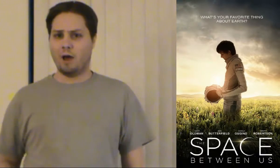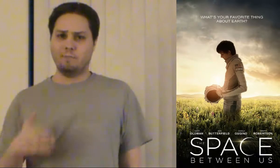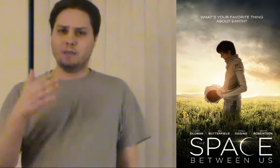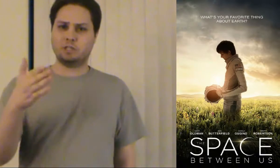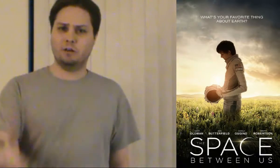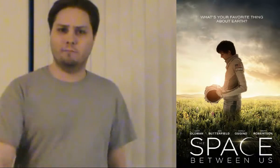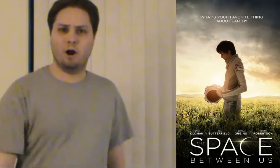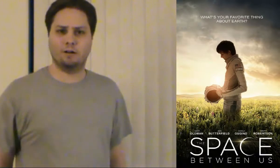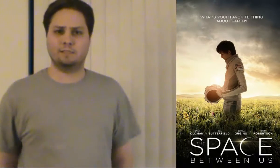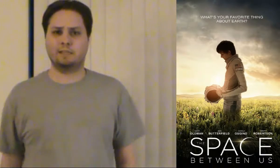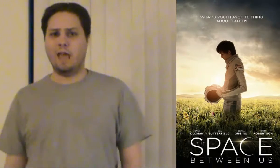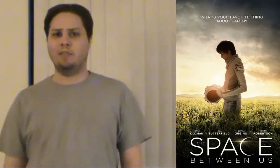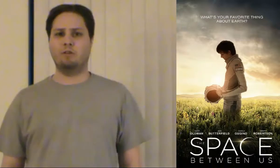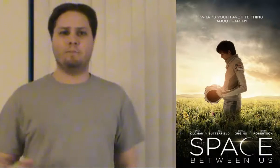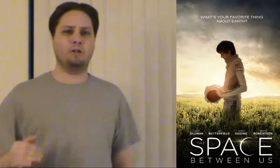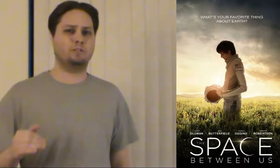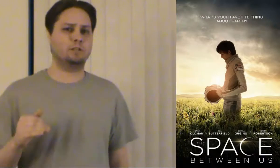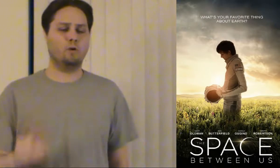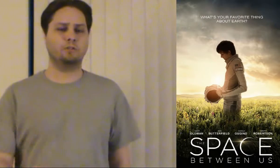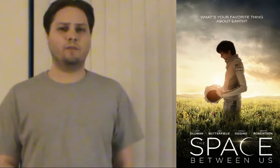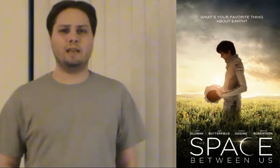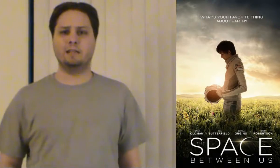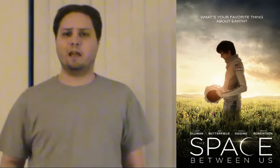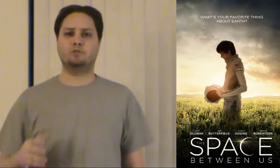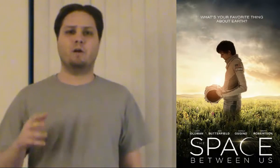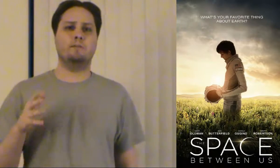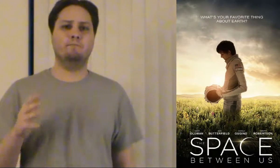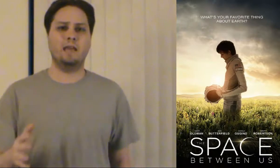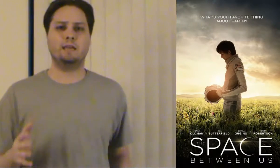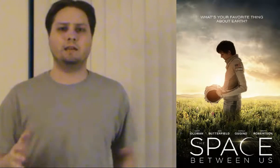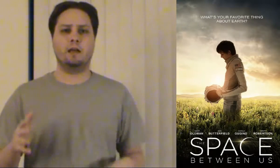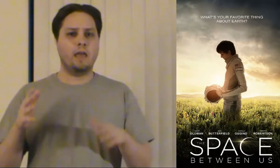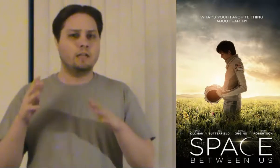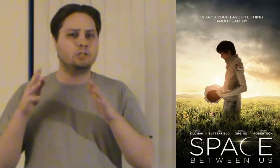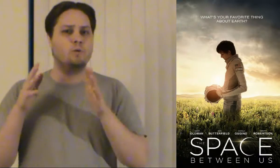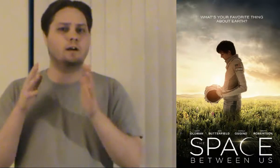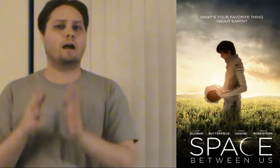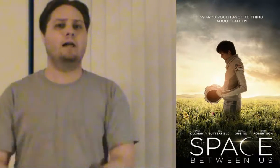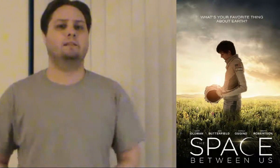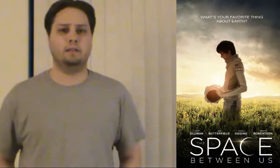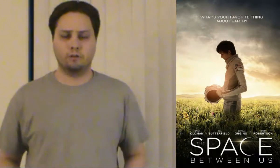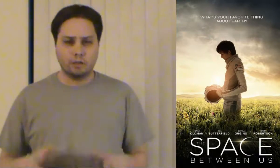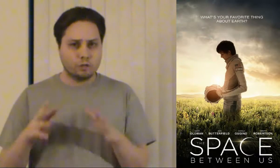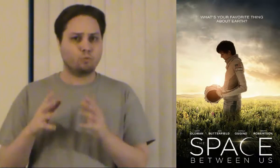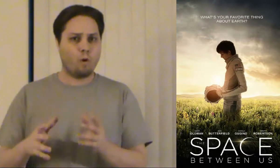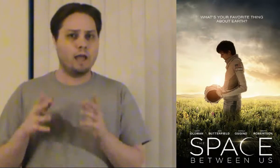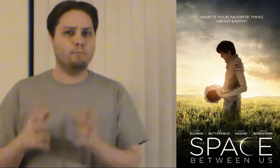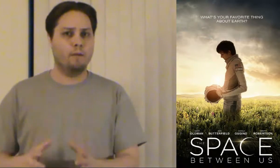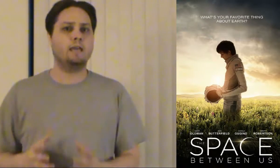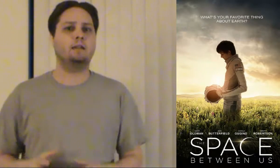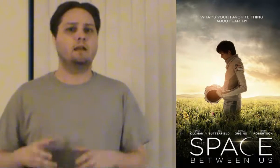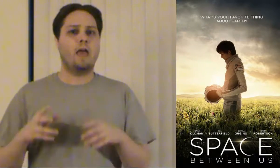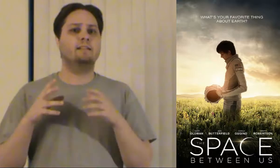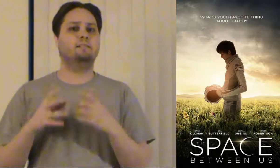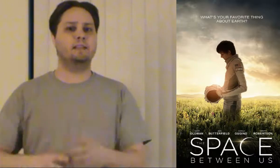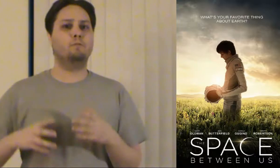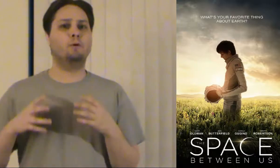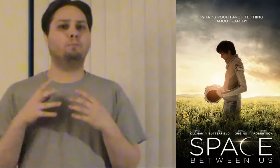about a mission to Mars, and they're about to cultivate it and try to make it into a colony. They're going to try to make it a livable